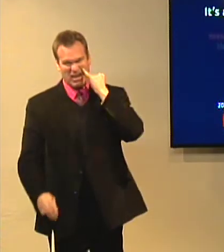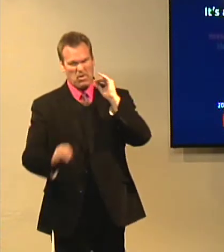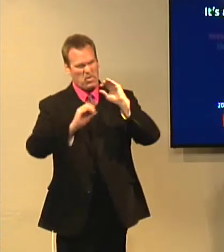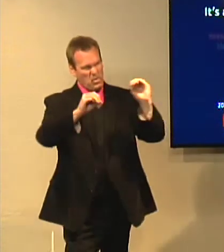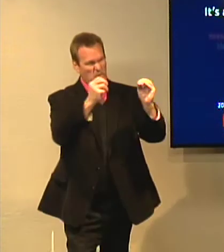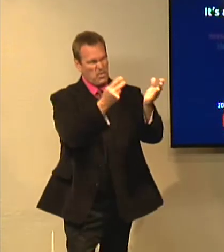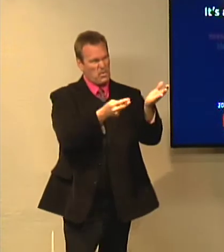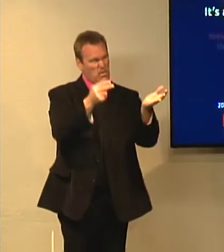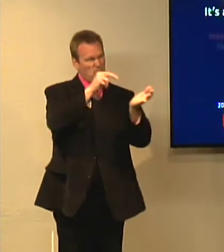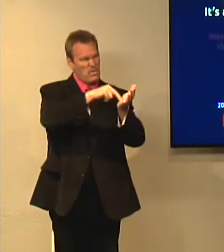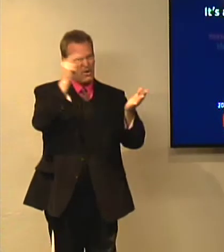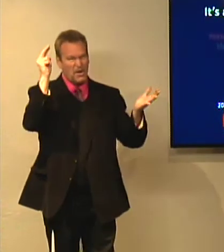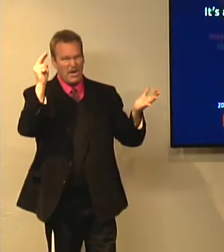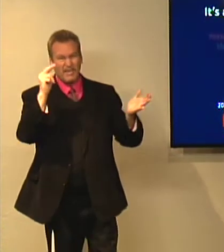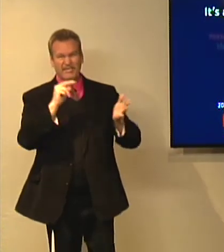If there's no resurrection,